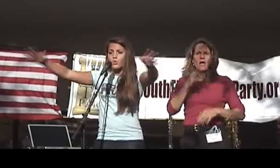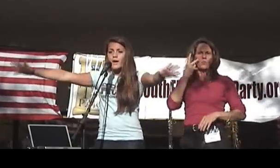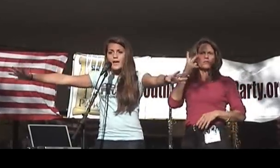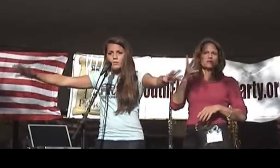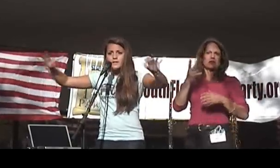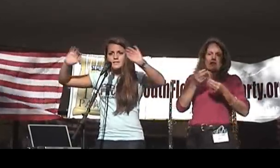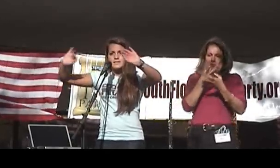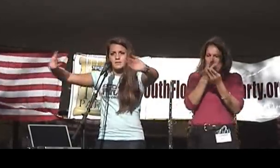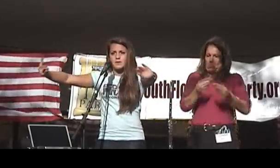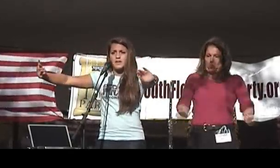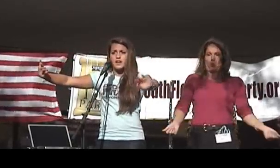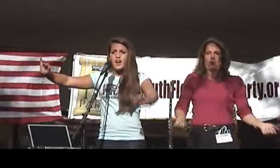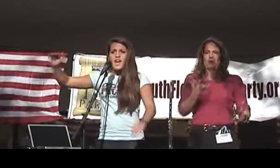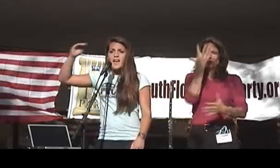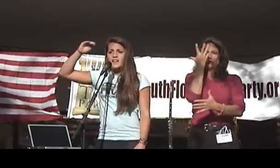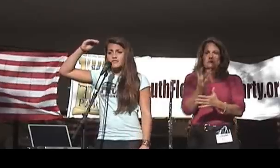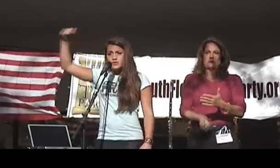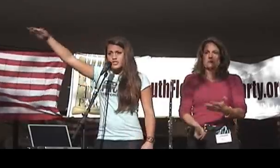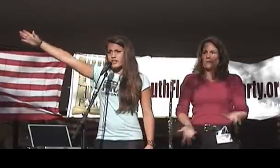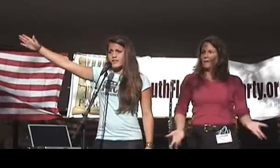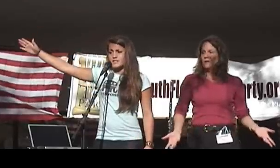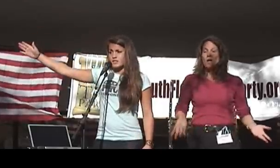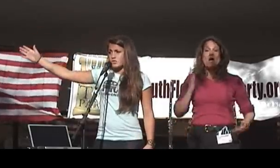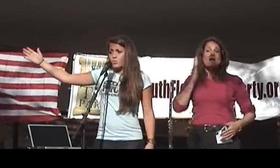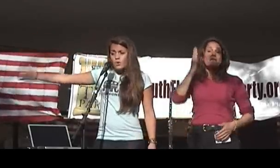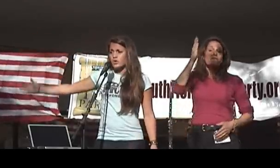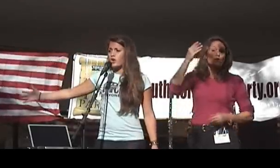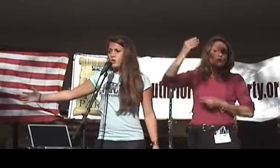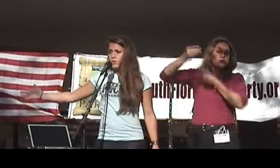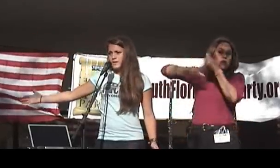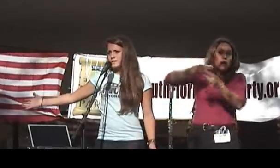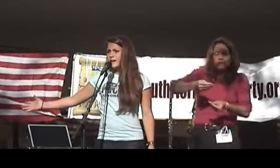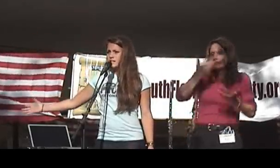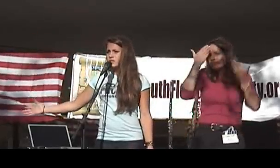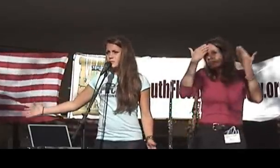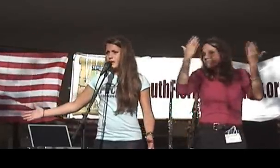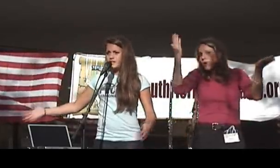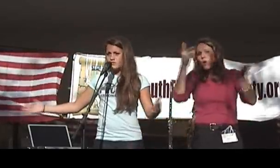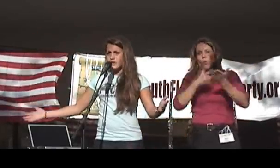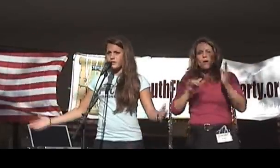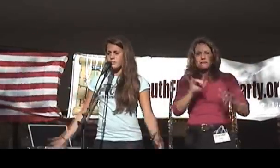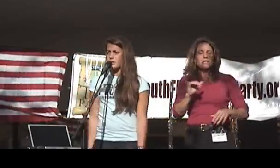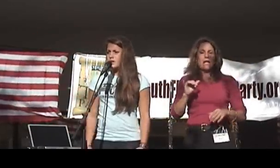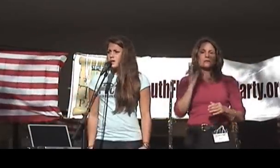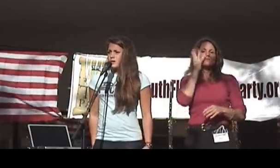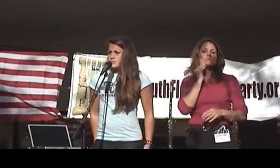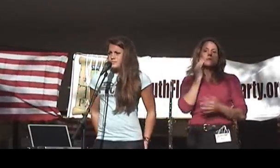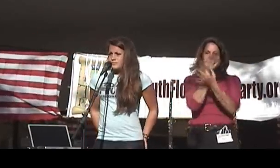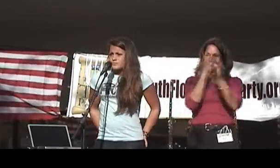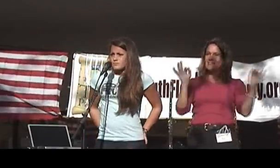go away. We're going to see it disappear. And future generations won't know what it's like to experience freedom.